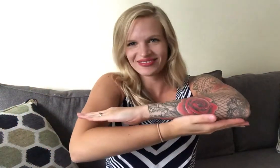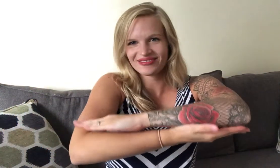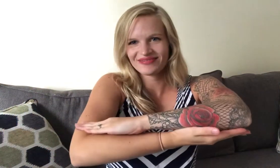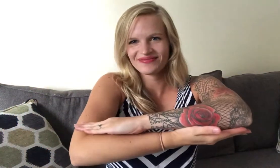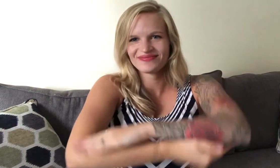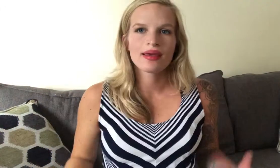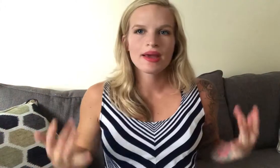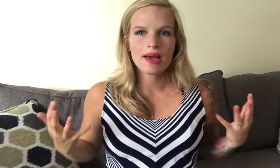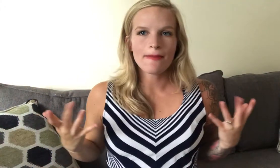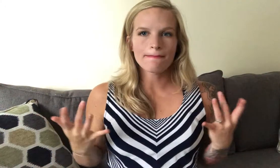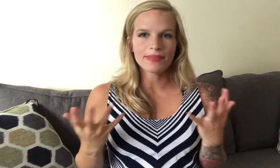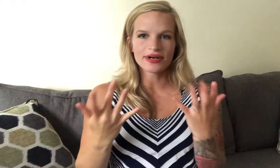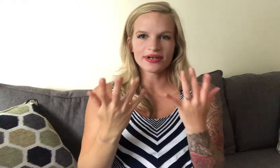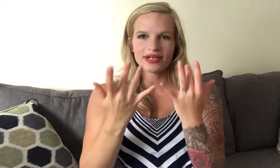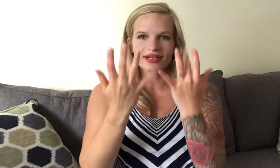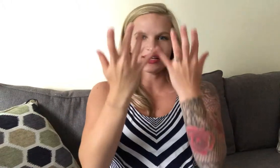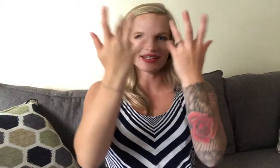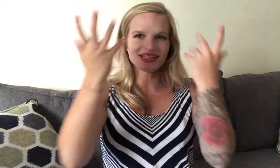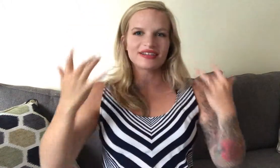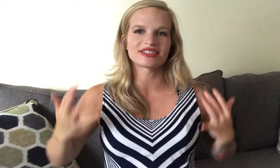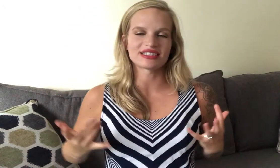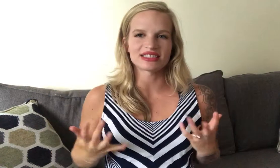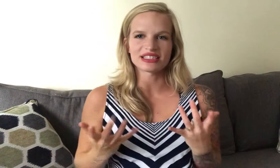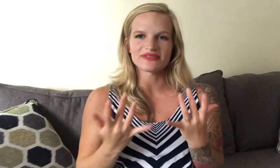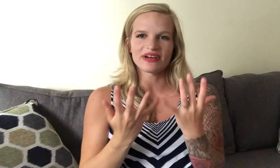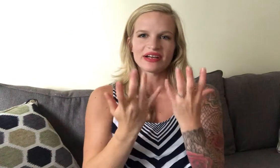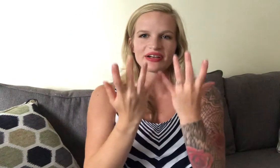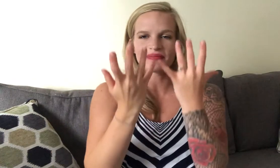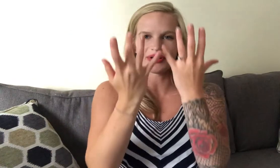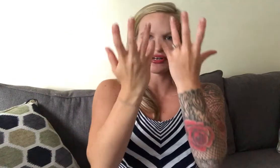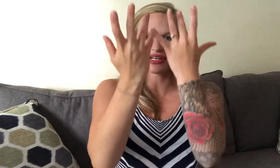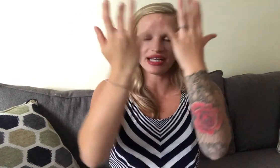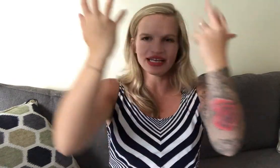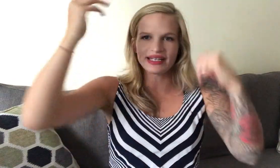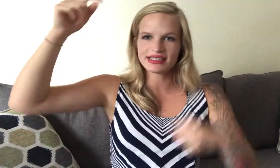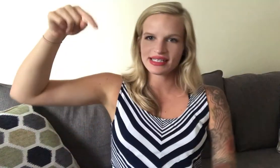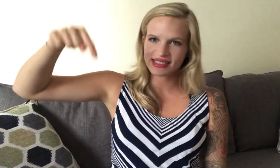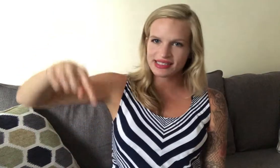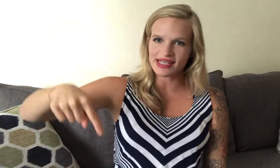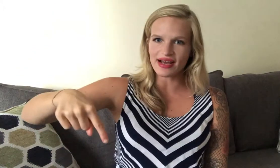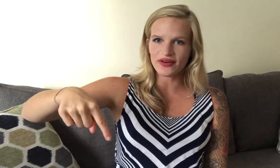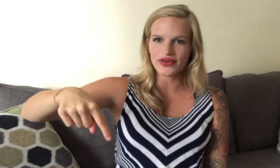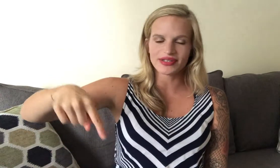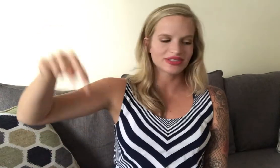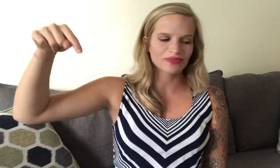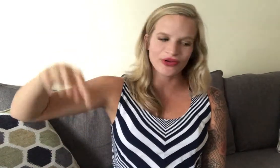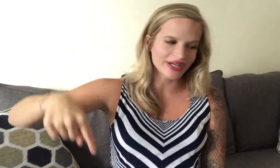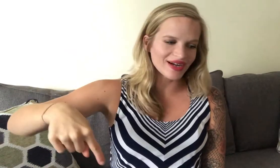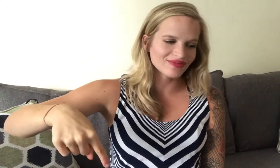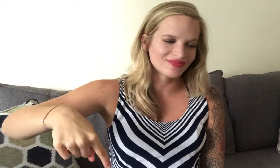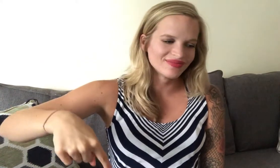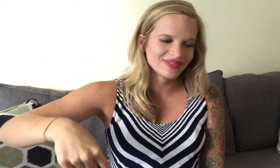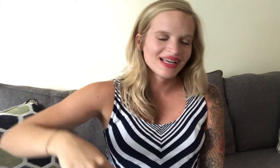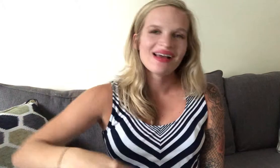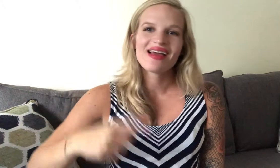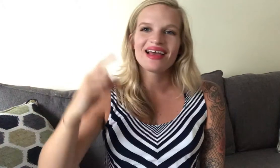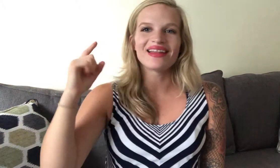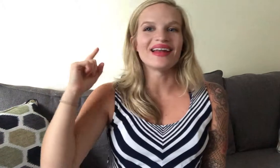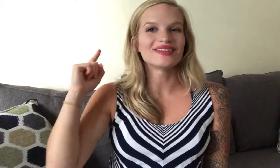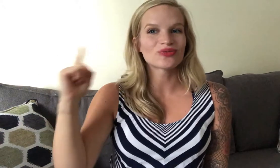burning it down so this is just fire burning it down just point down and then it's